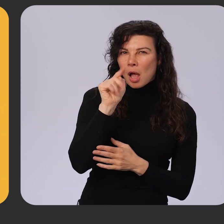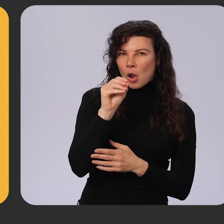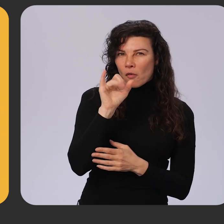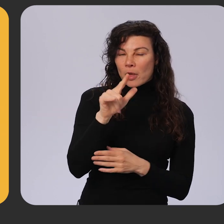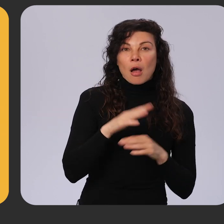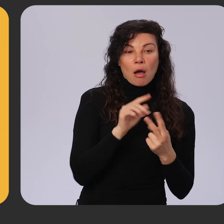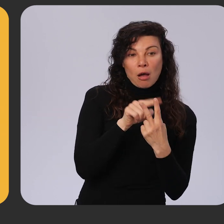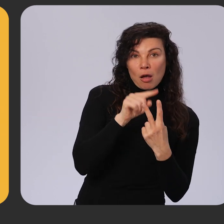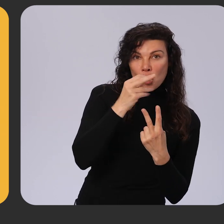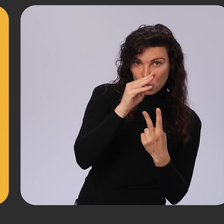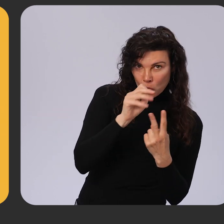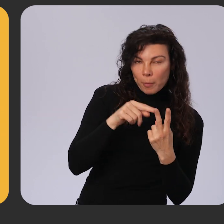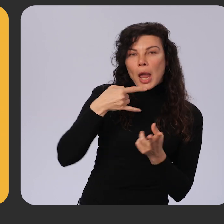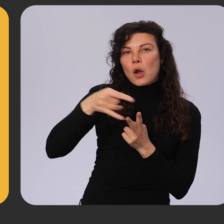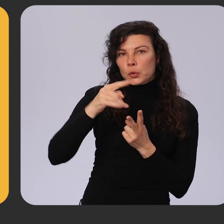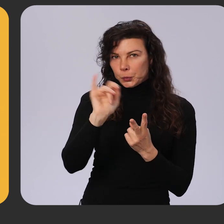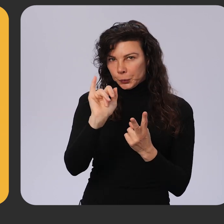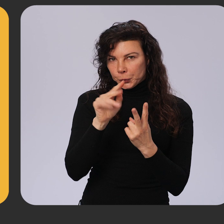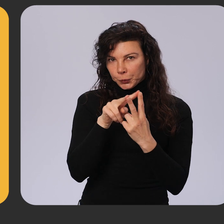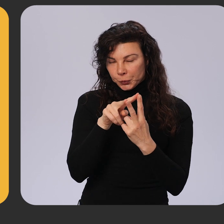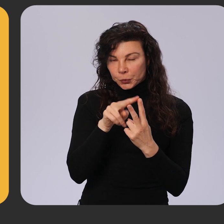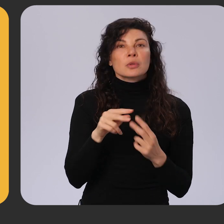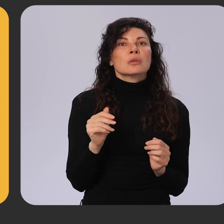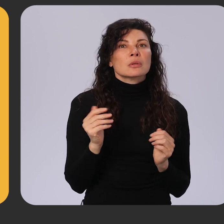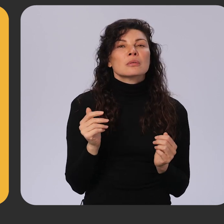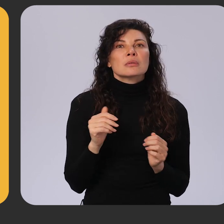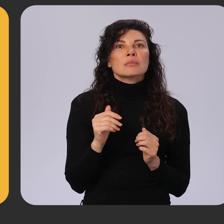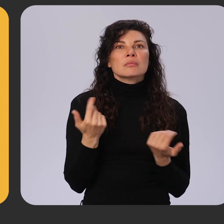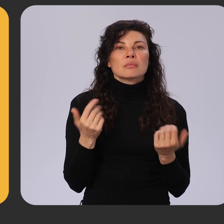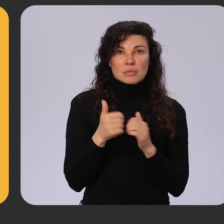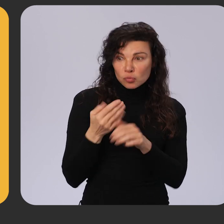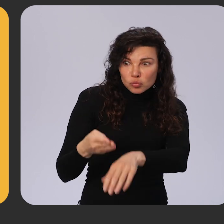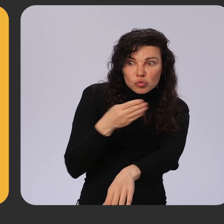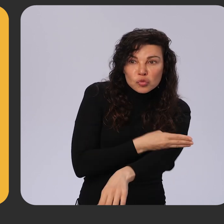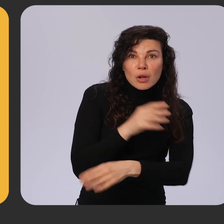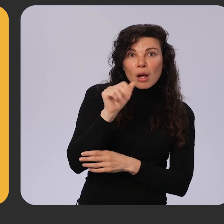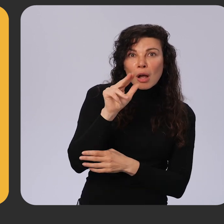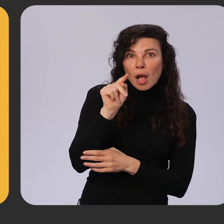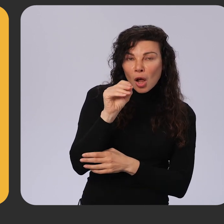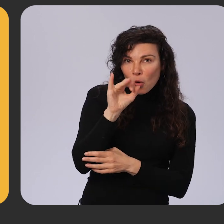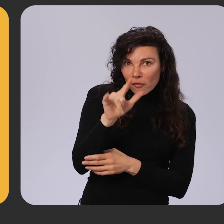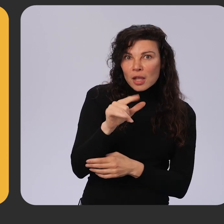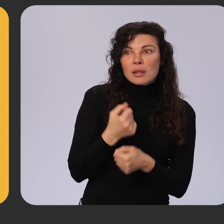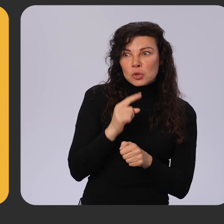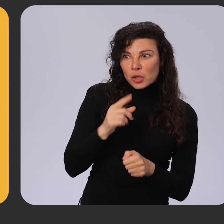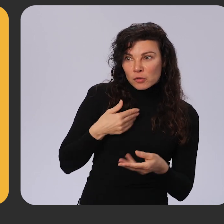and Android. To improve the effectiveness of autofill and ensure a smooth user experience with virtual